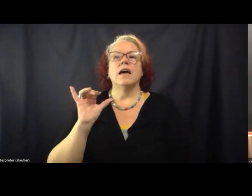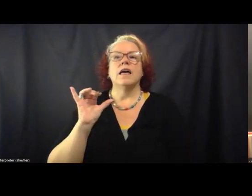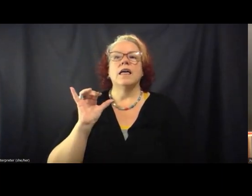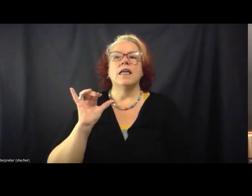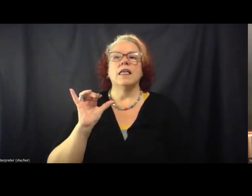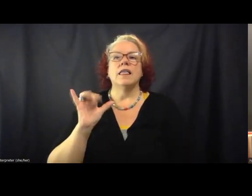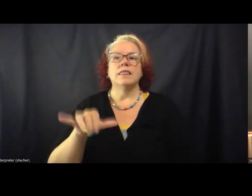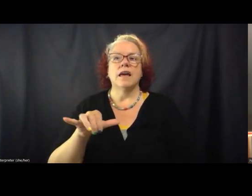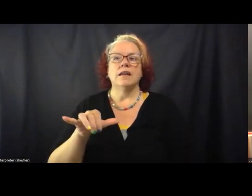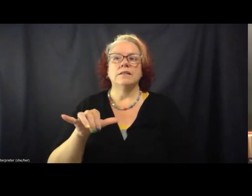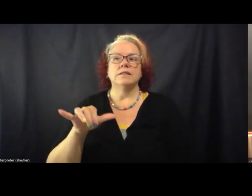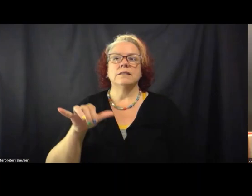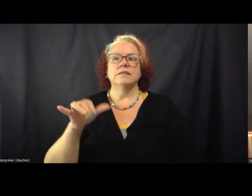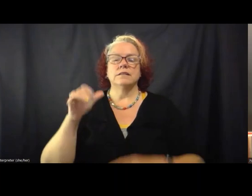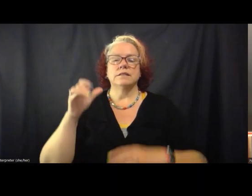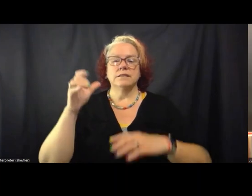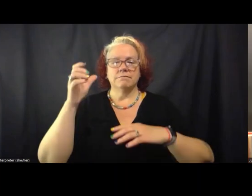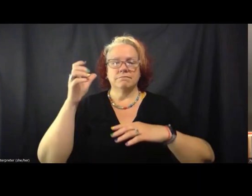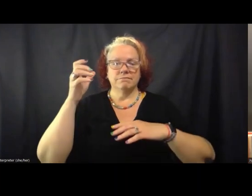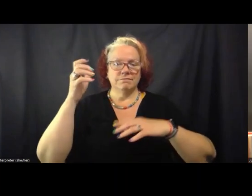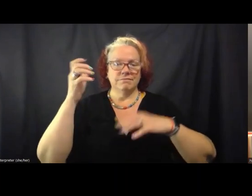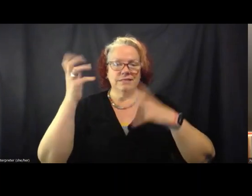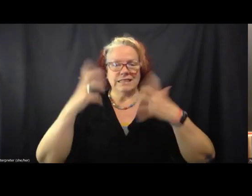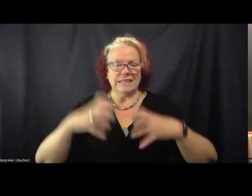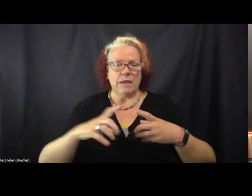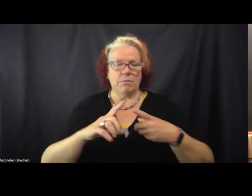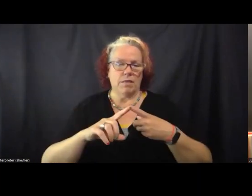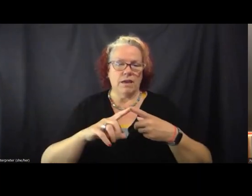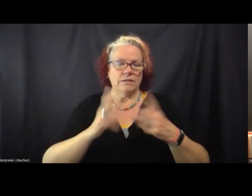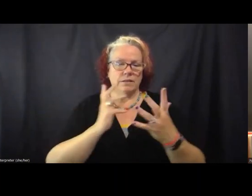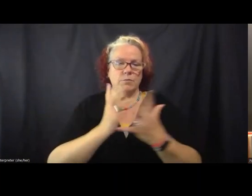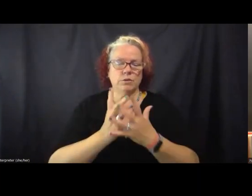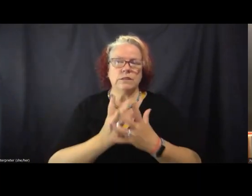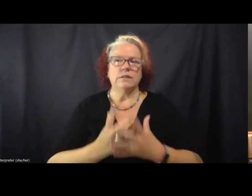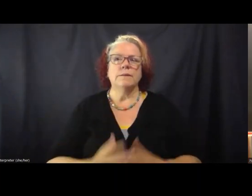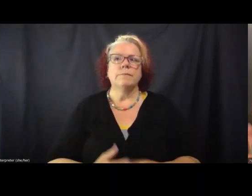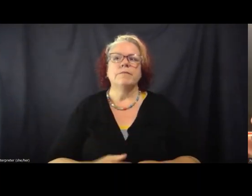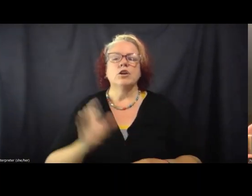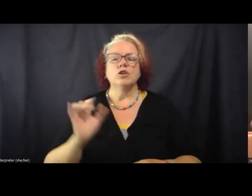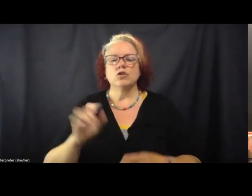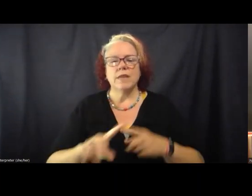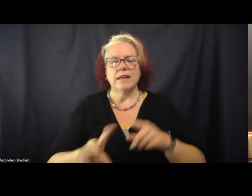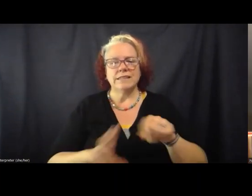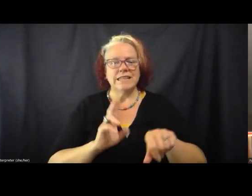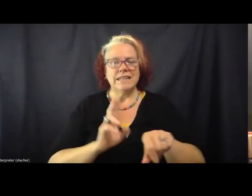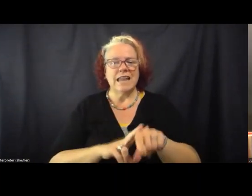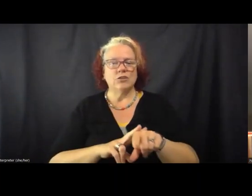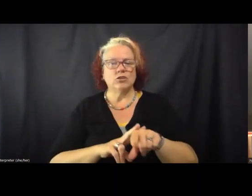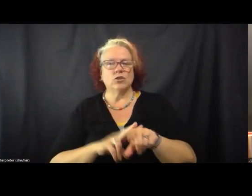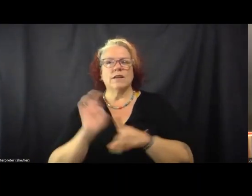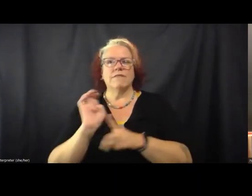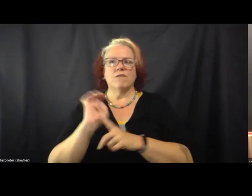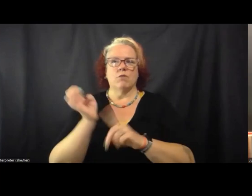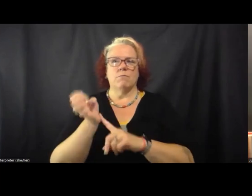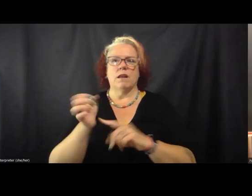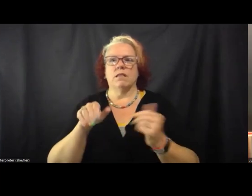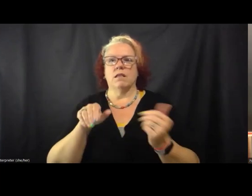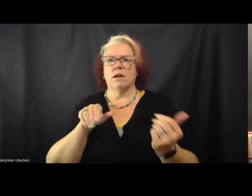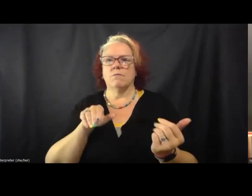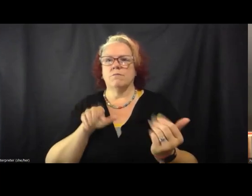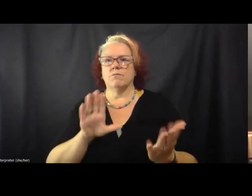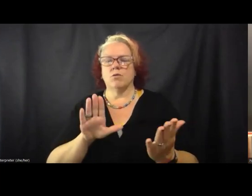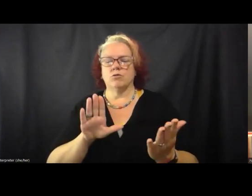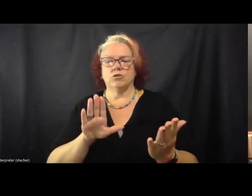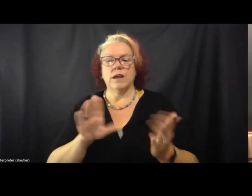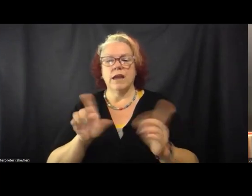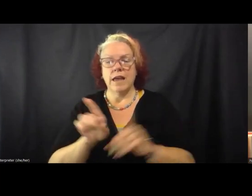foundation of support for the prison, which I'll talk about in just a sec. So that's the kind of national environmental approach. As